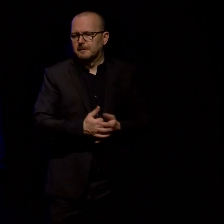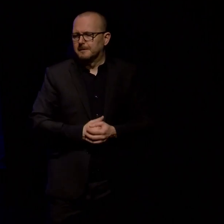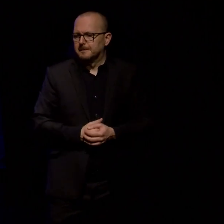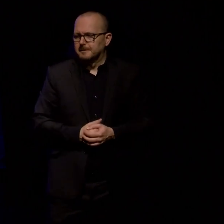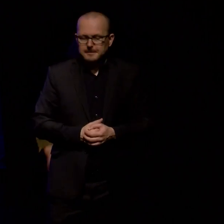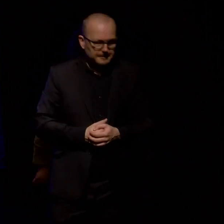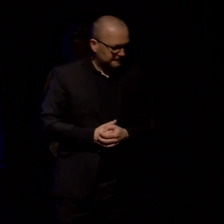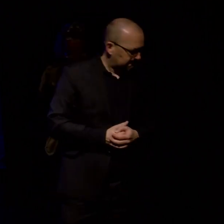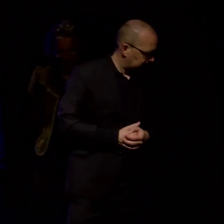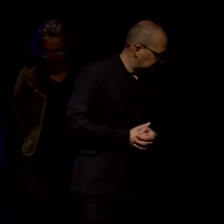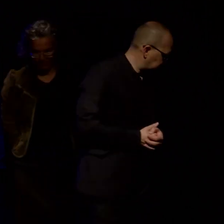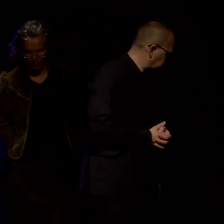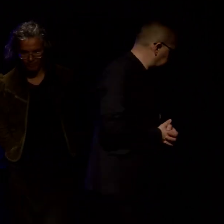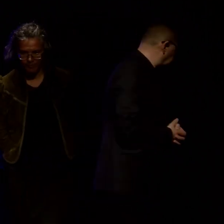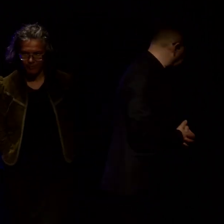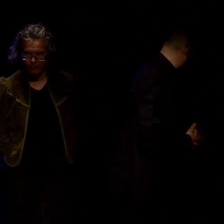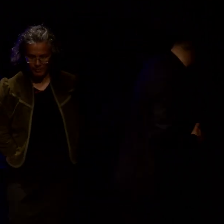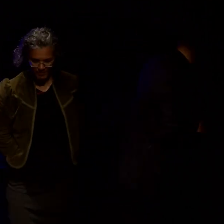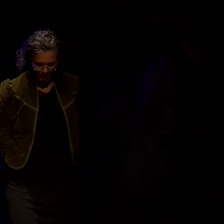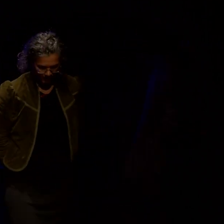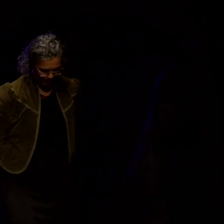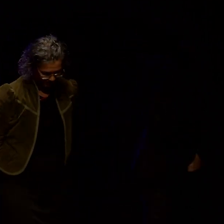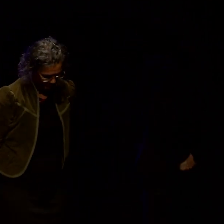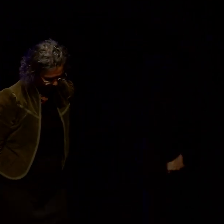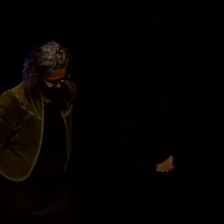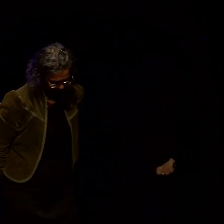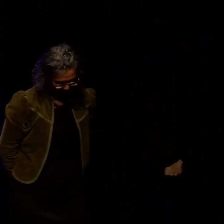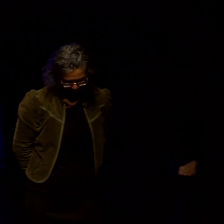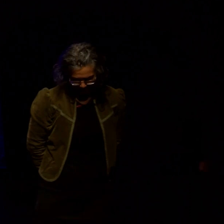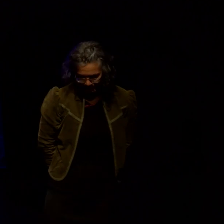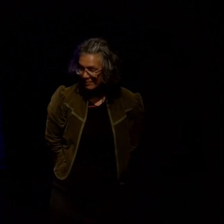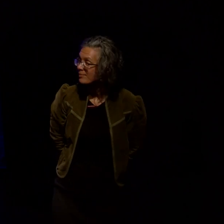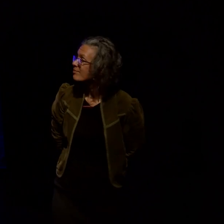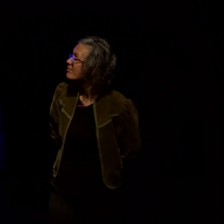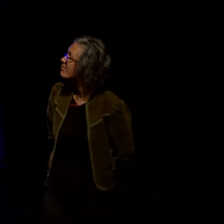Interstitials, essays and teeming masses you're exhausting the reader.